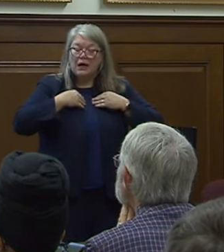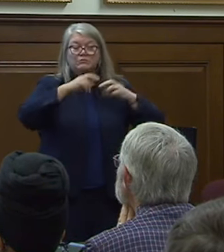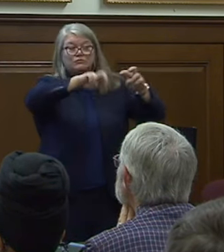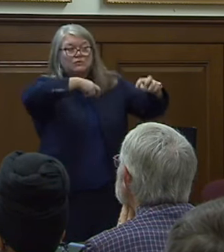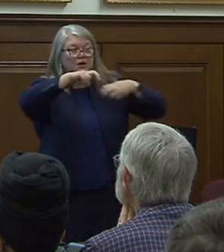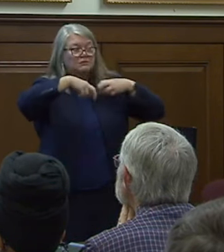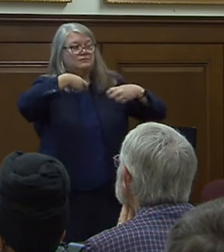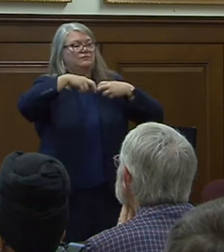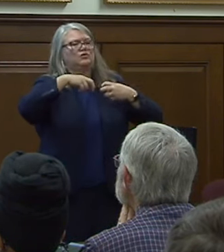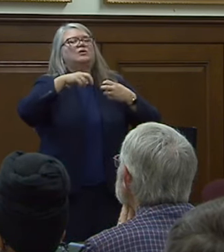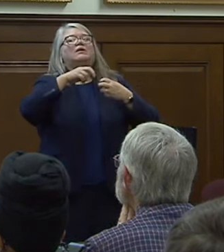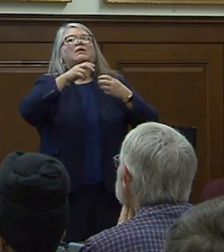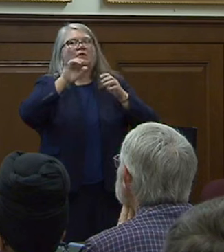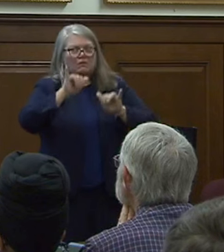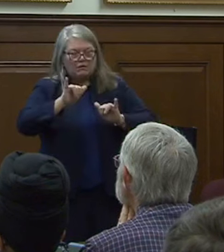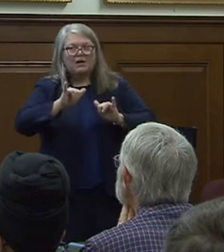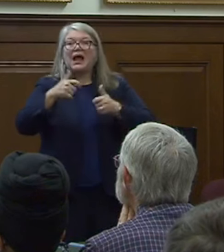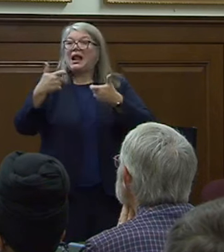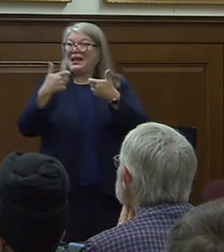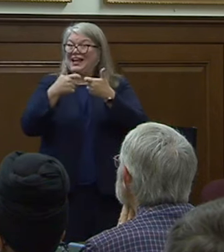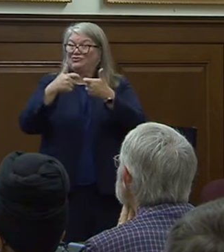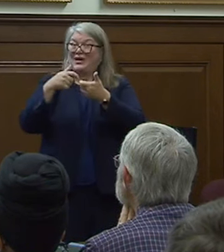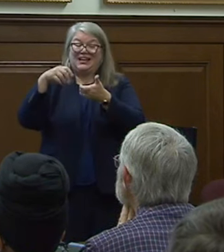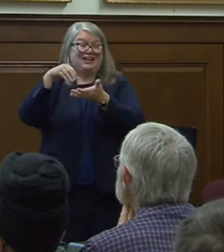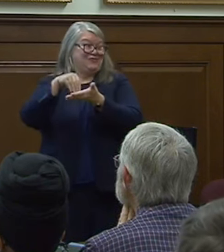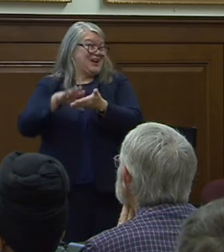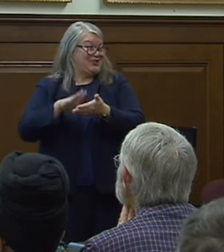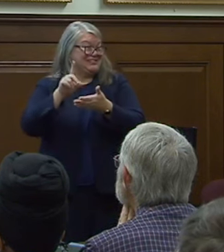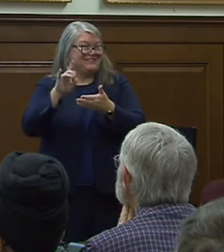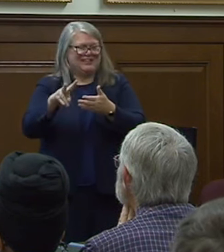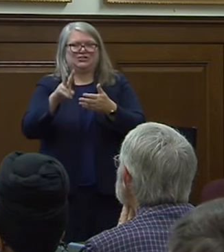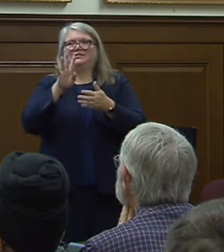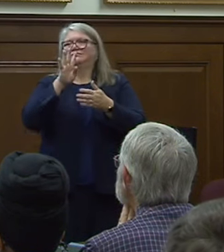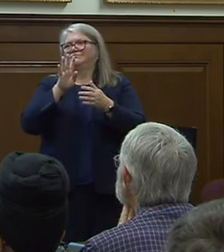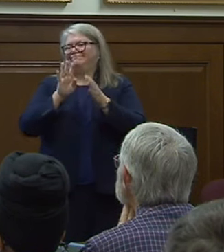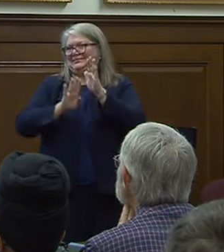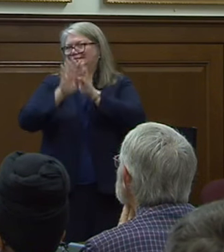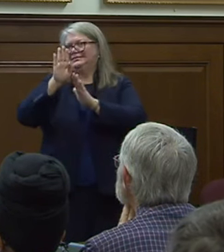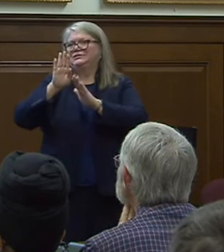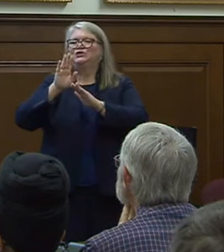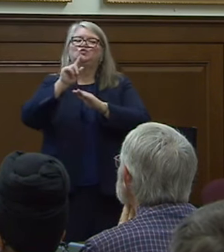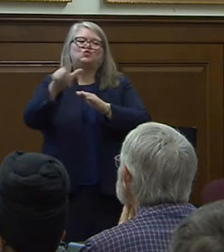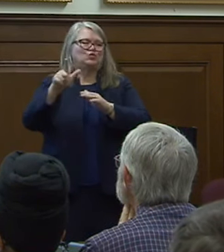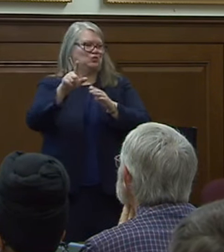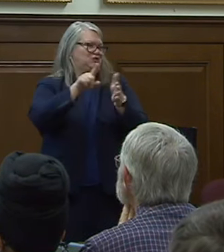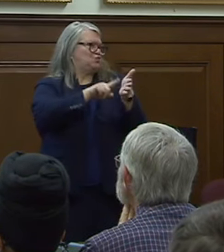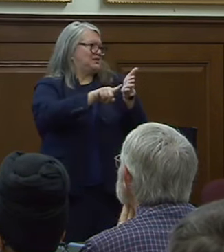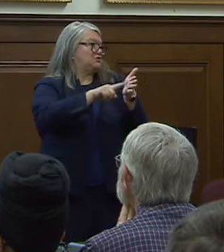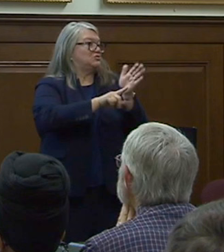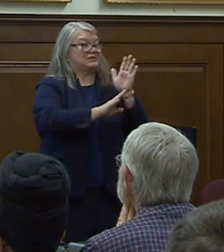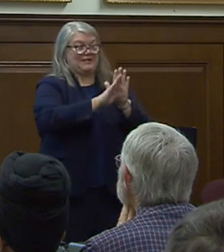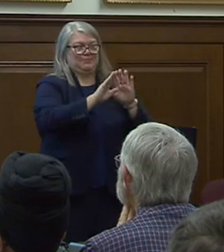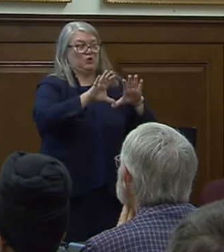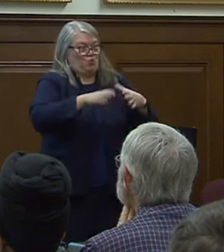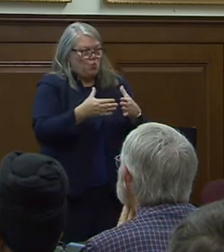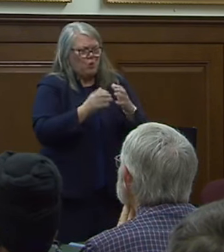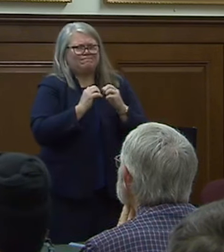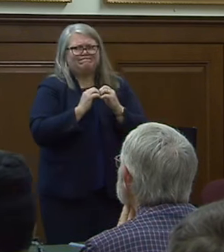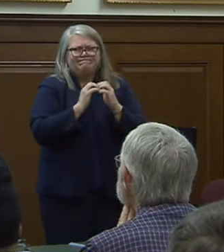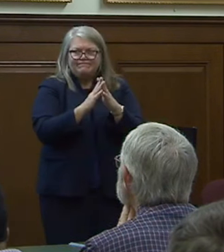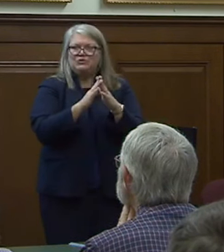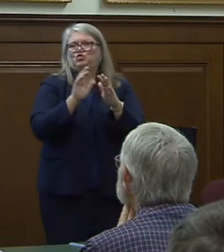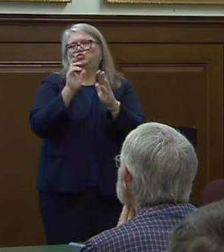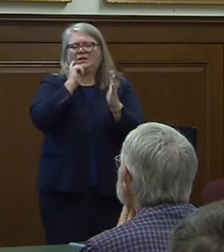receive the electronic records division formed a tools research and development group to identify